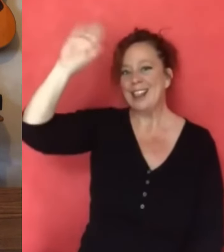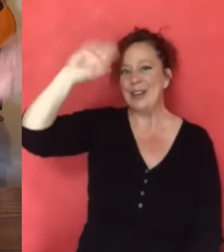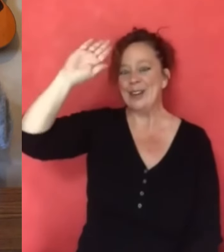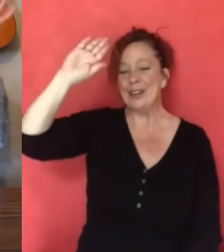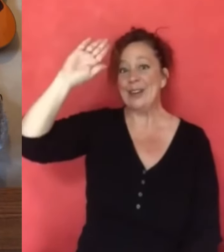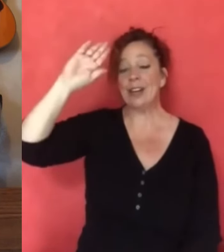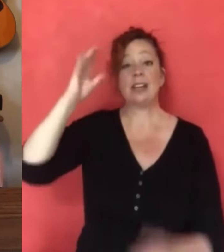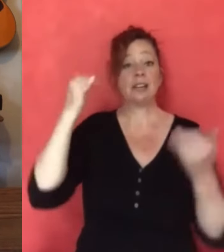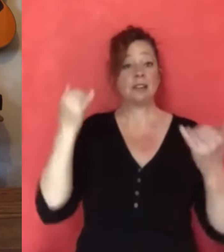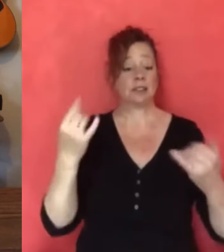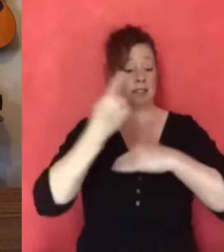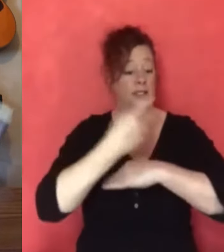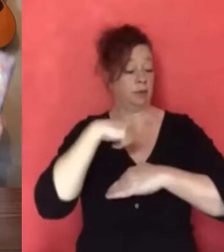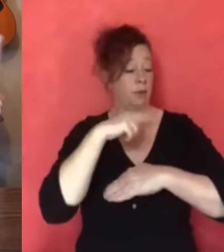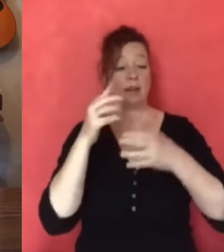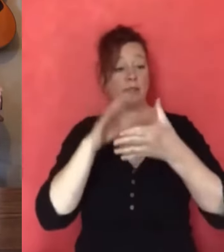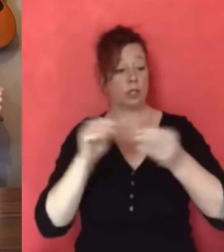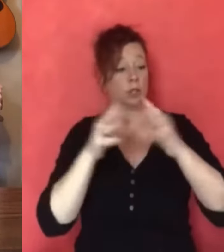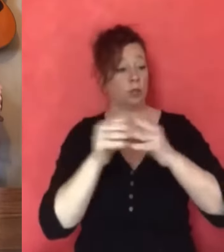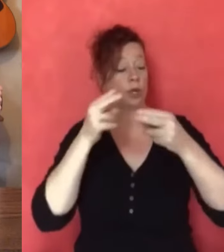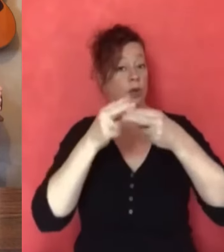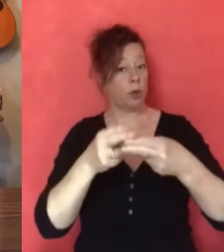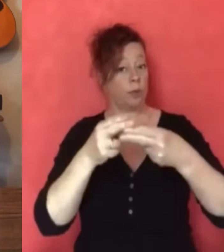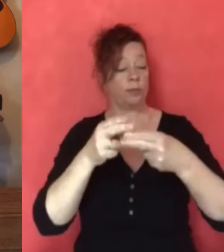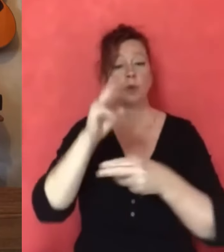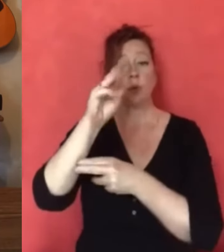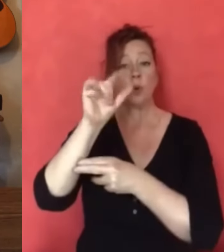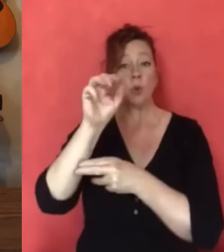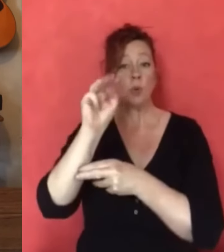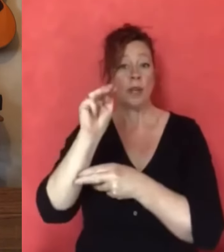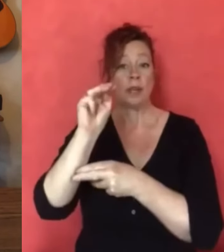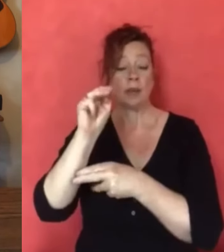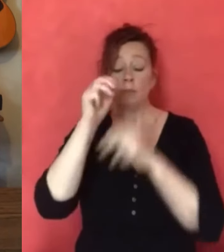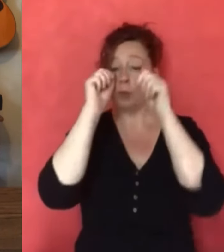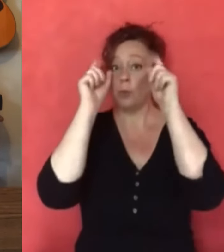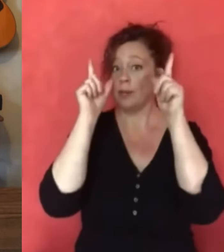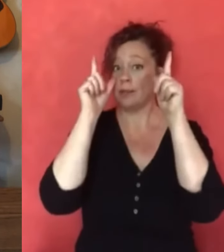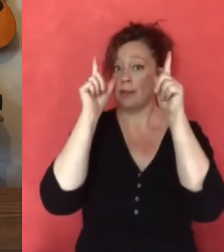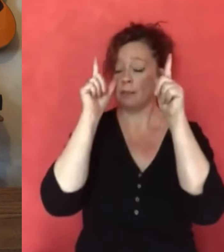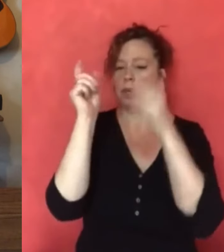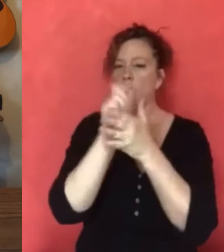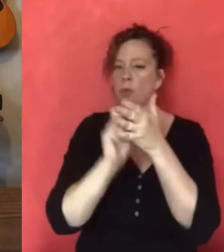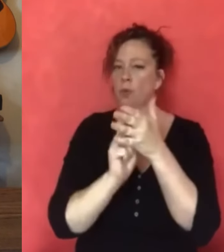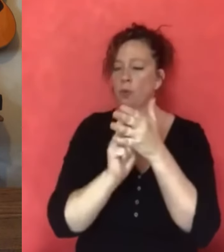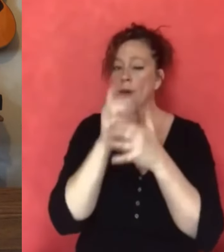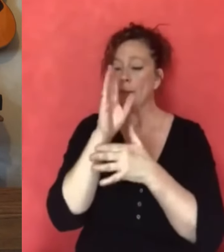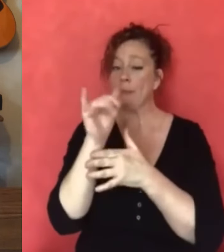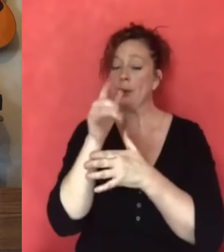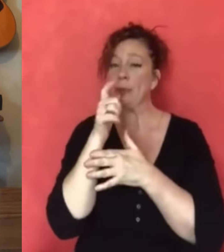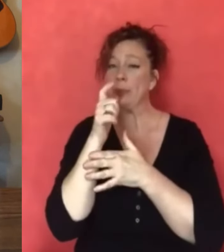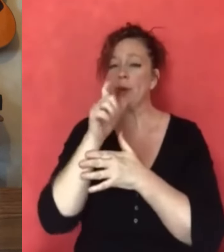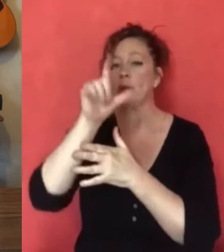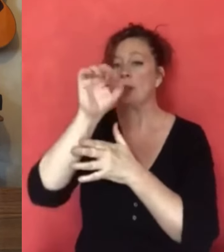Hi everyone! Today we have a story called William Wakes Up and it's written by Linda